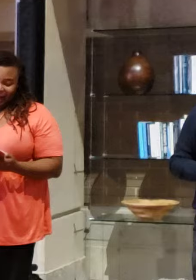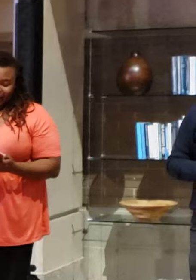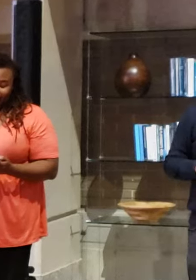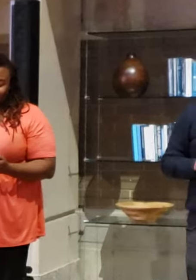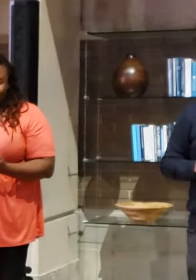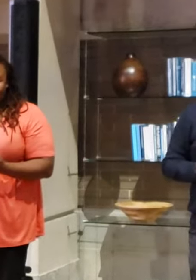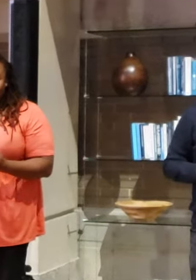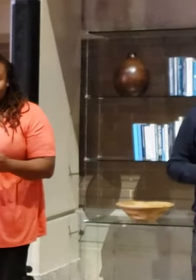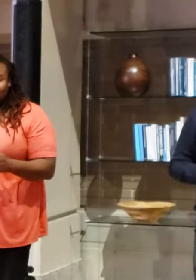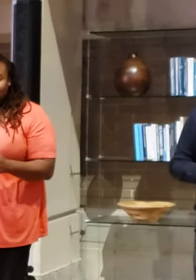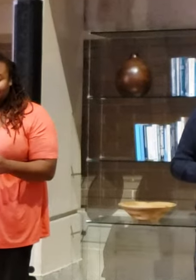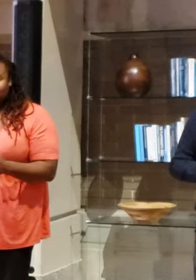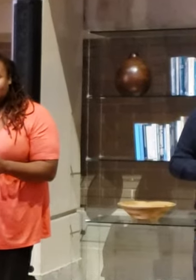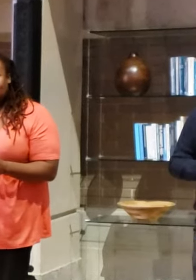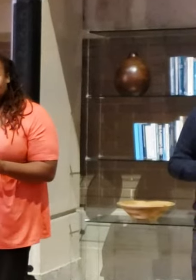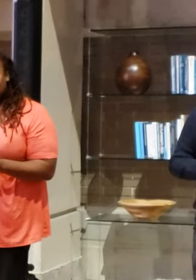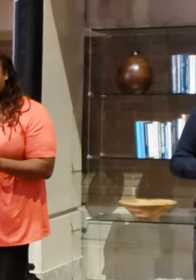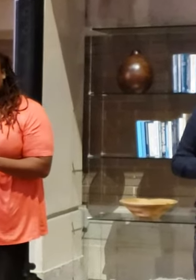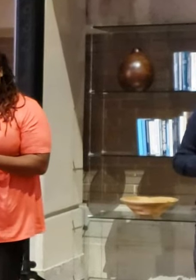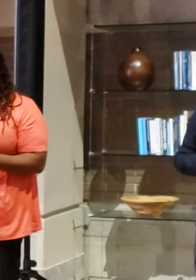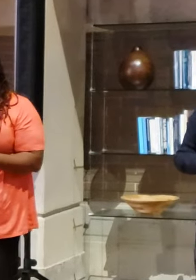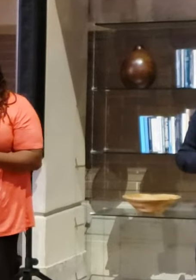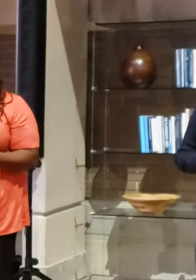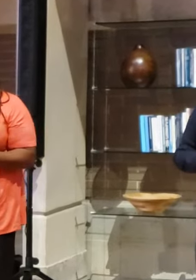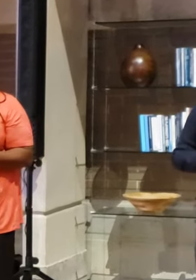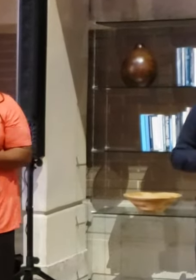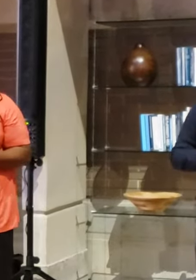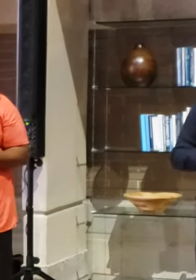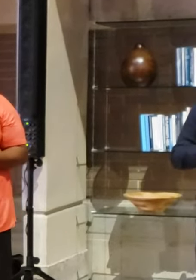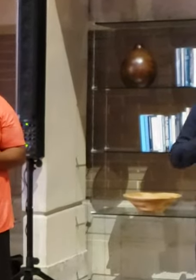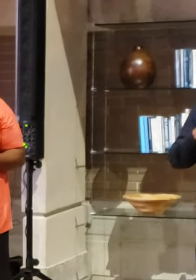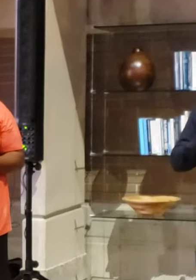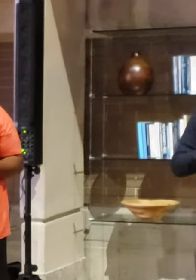Come on, girl. I wish you could kiss me through the phone.